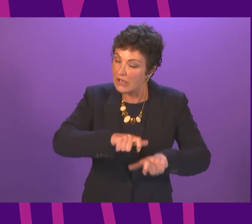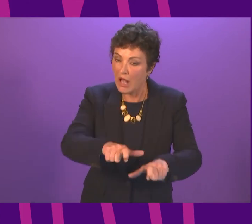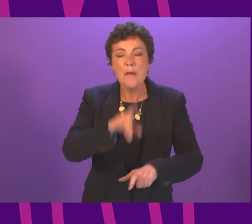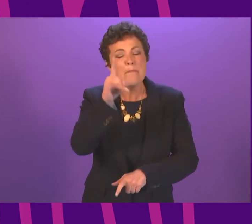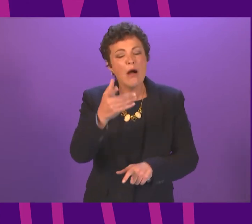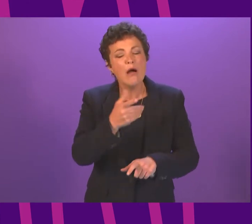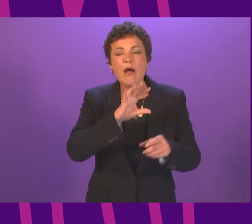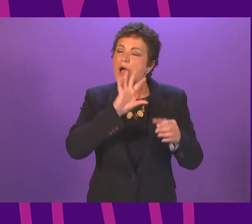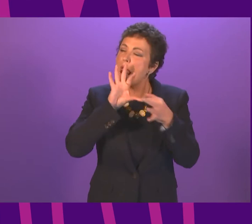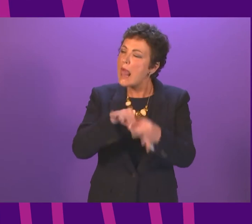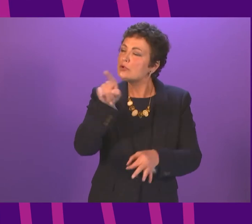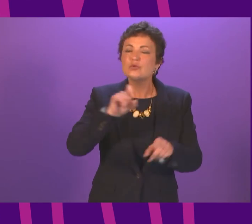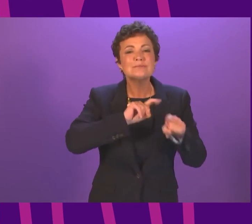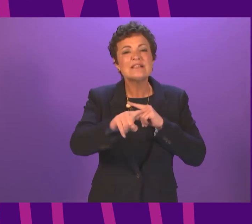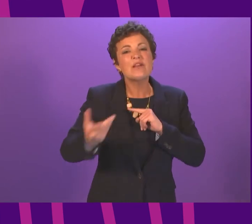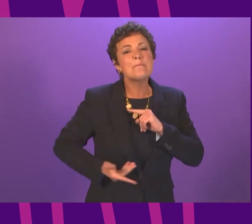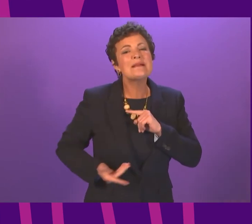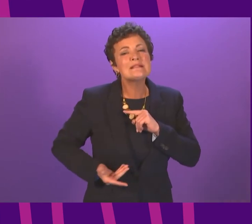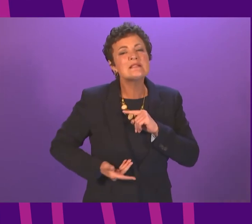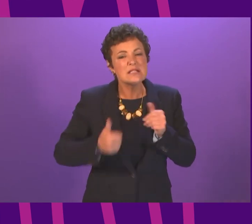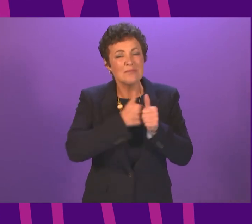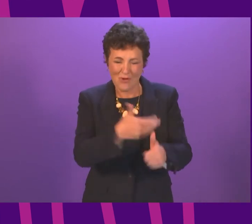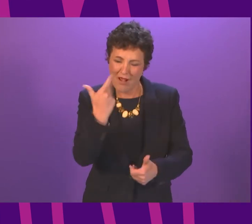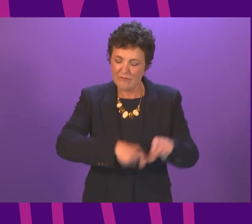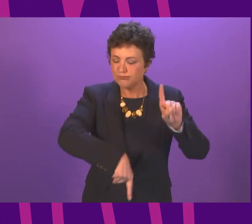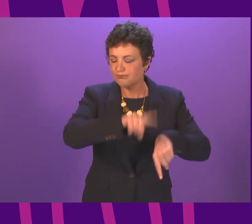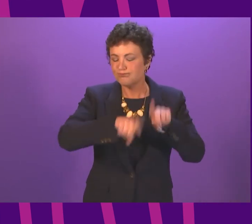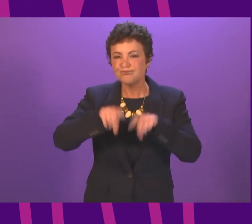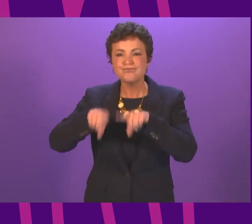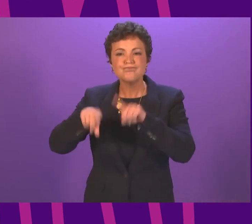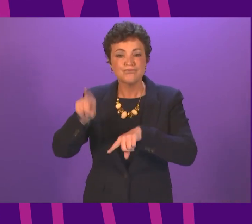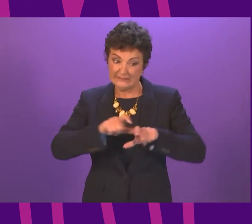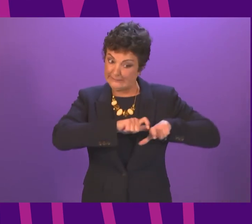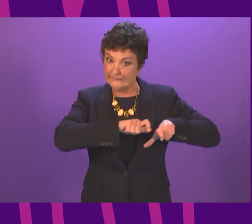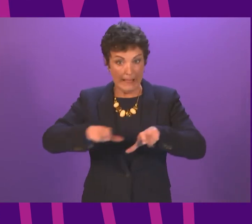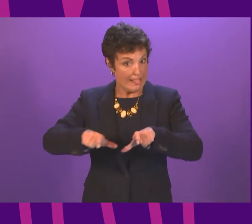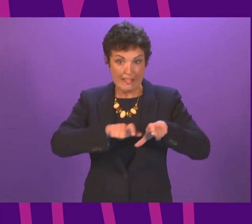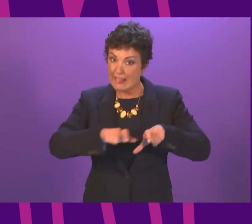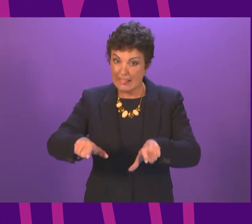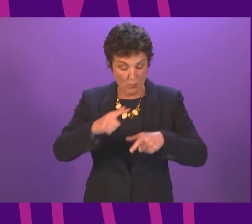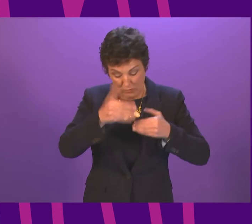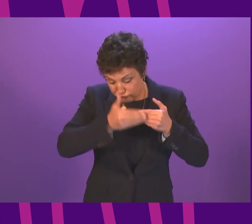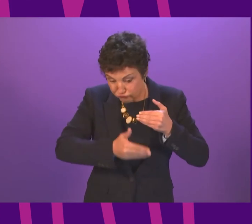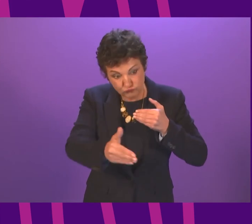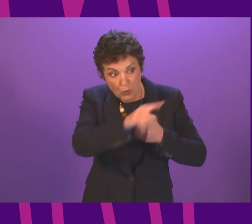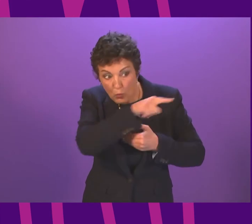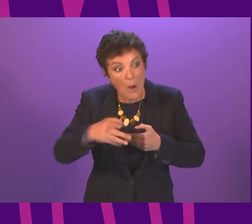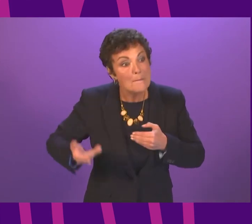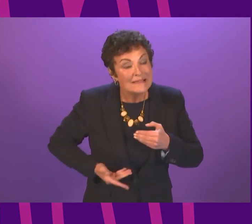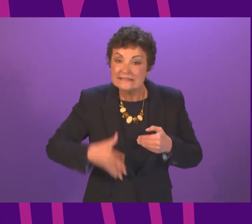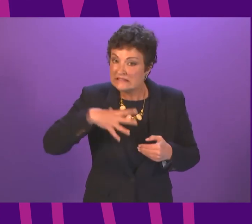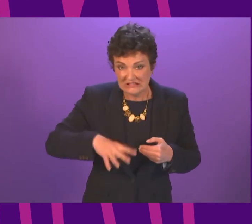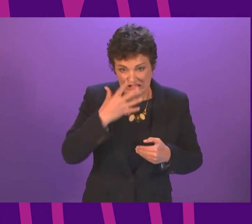of business support, there is a range of different support streams in place for business. They will remain in place for as long as is